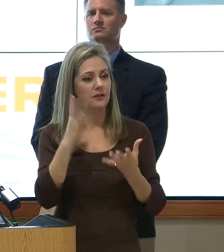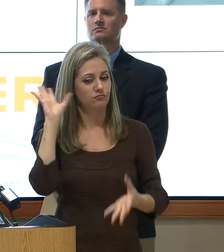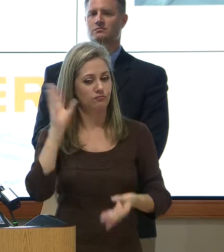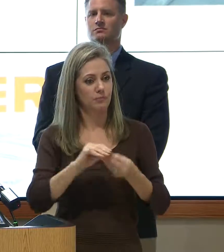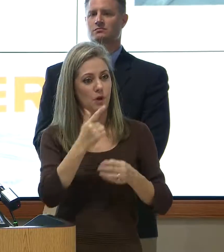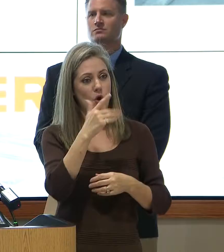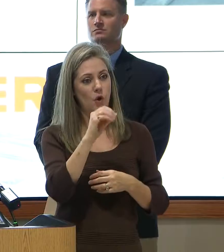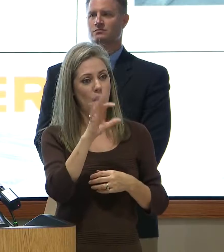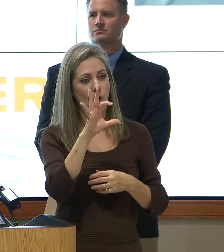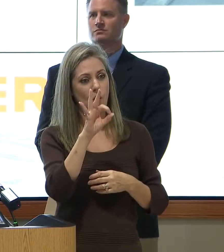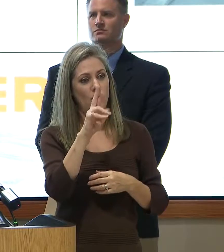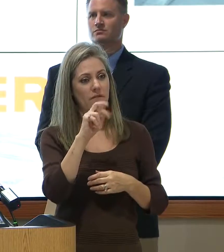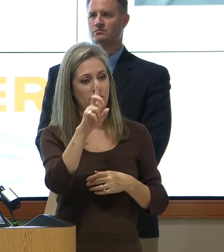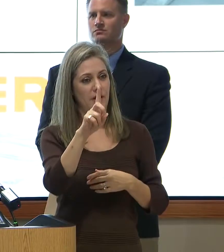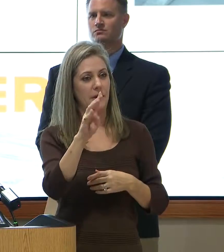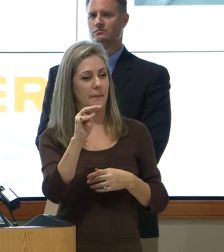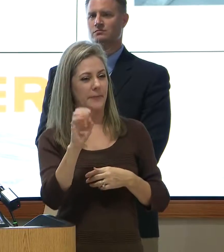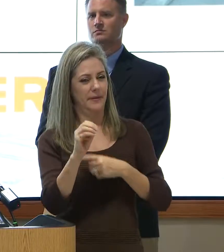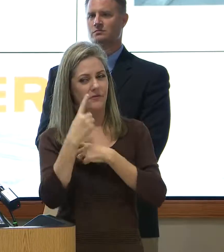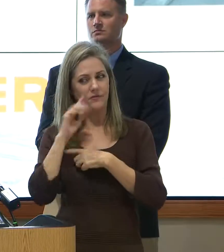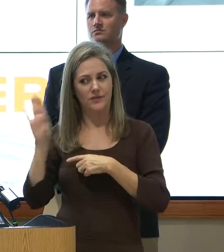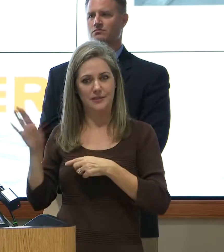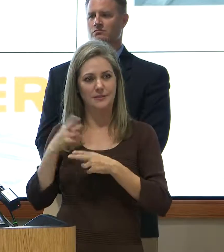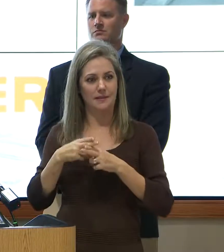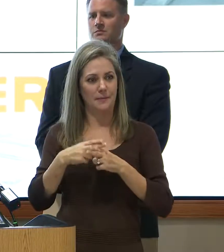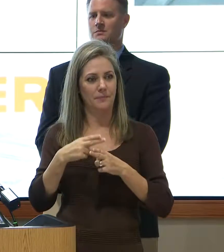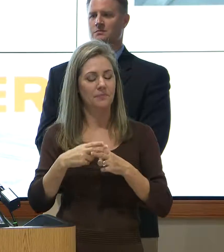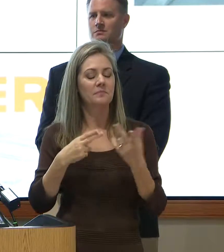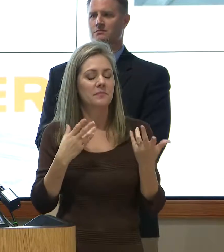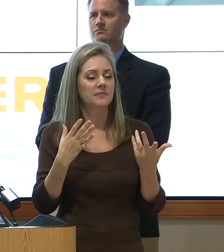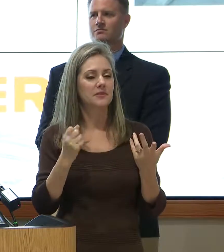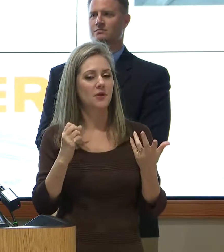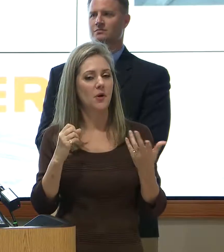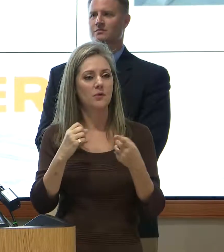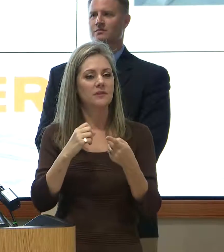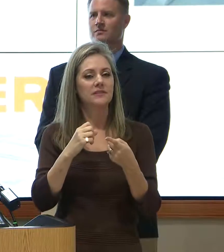not to pretend we don't have Twitter and tell us the words?